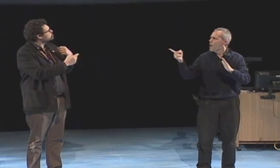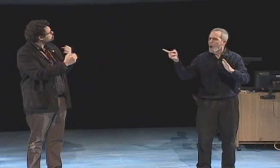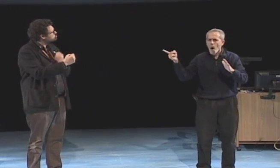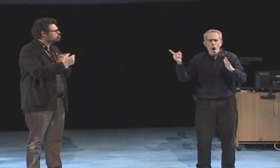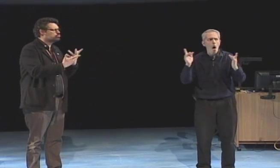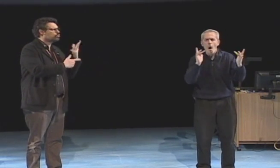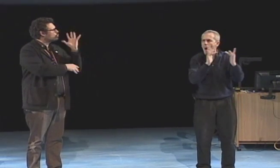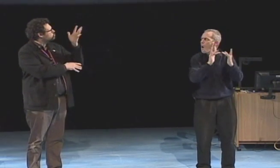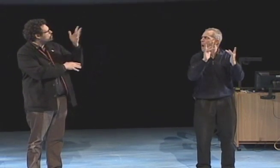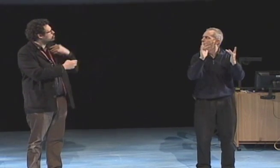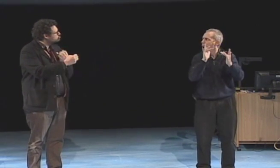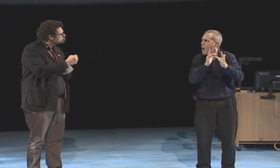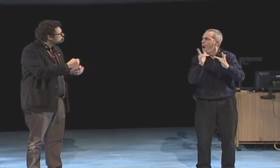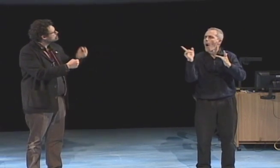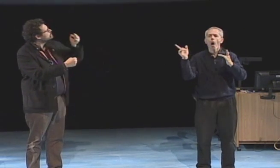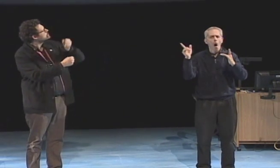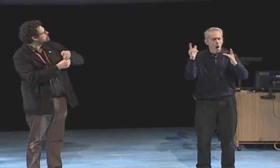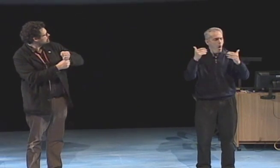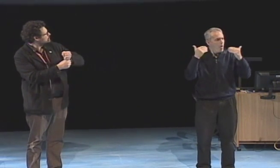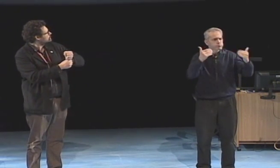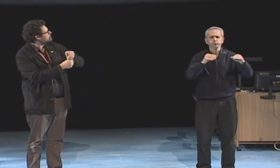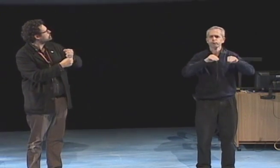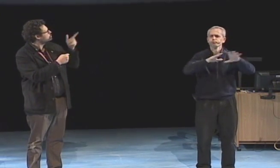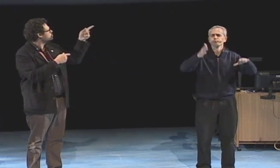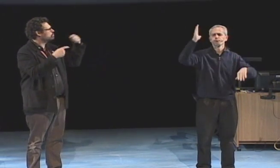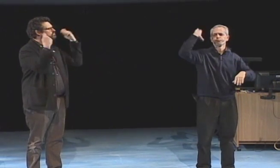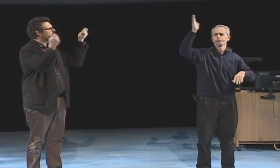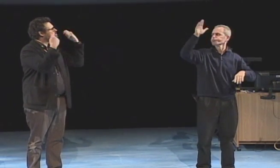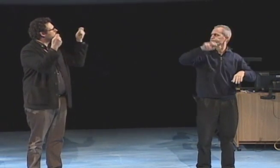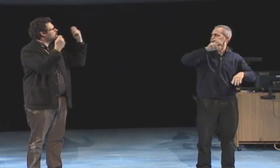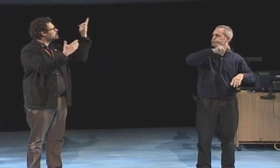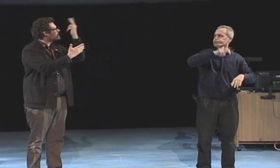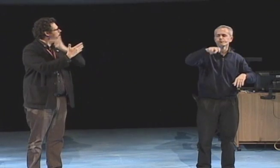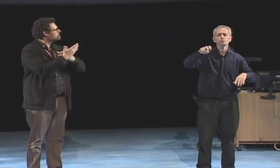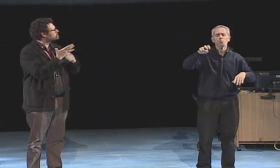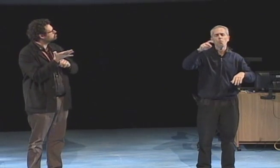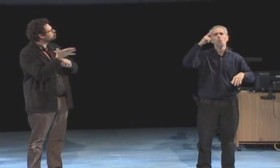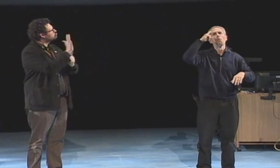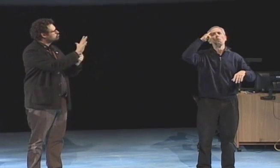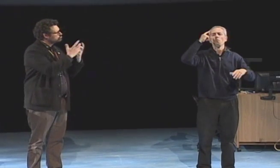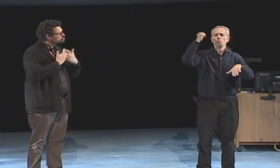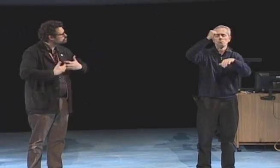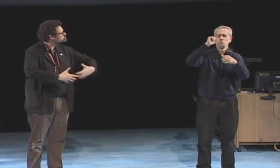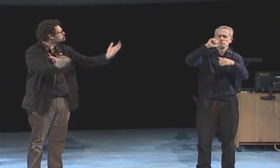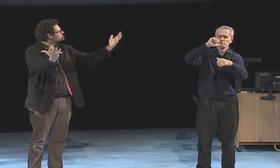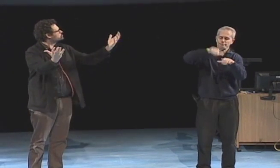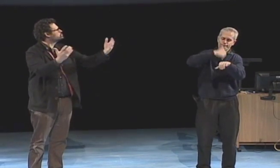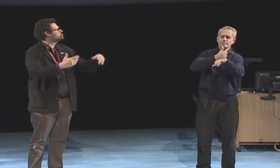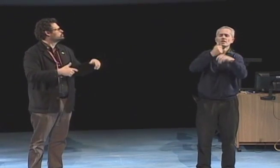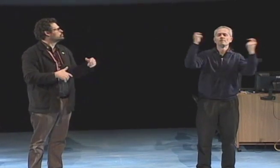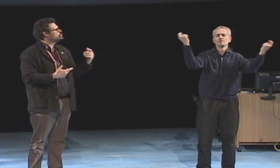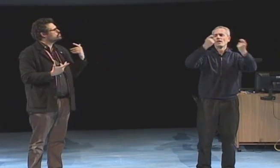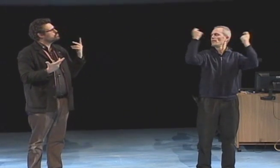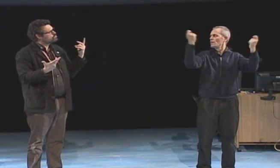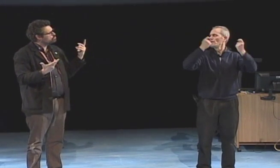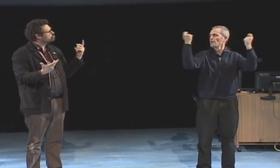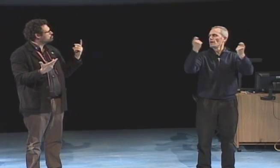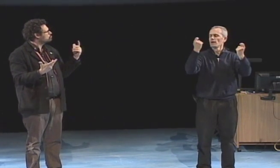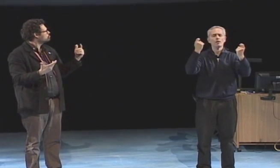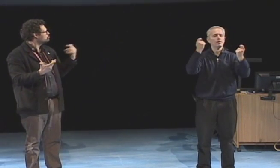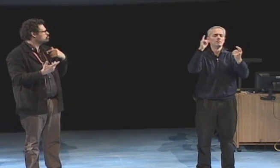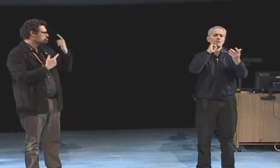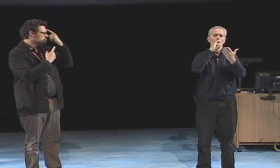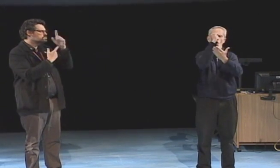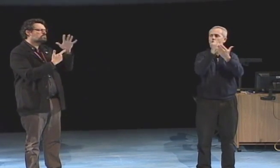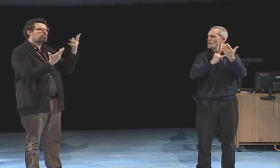asking me what is this sordism what does that mean and I started to be asked to